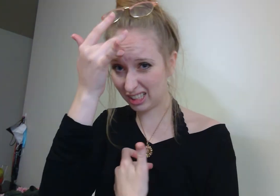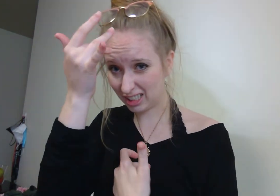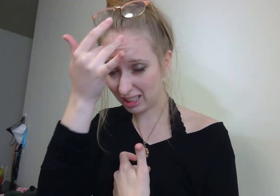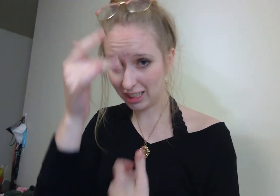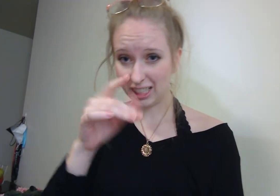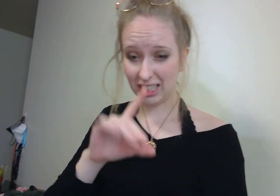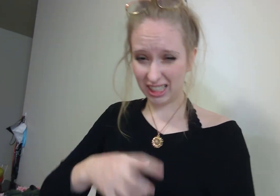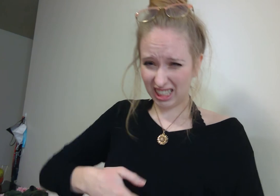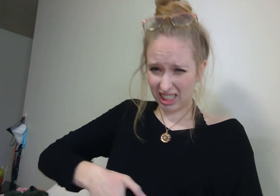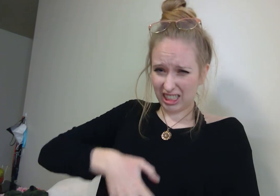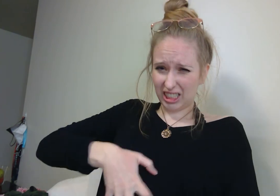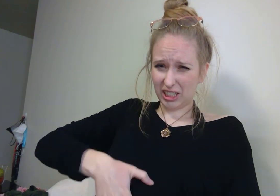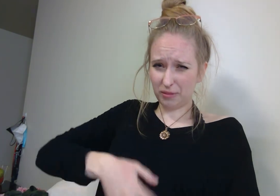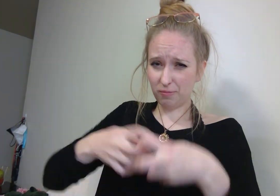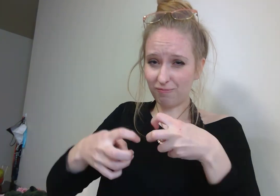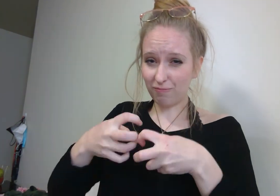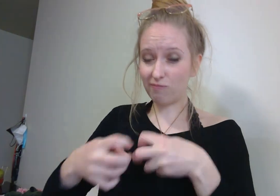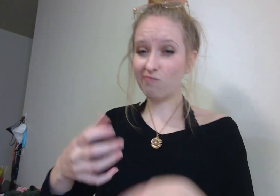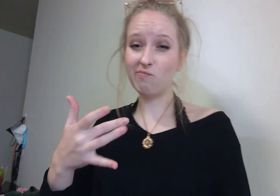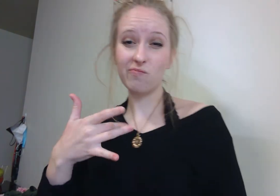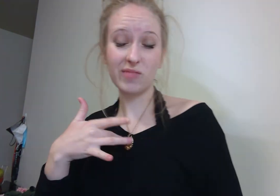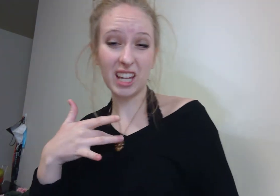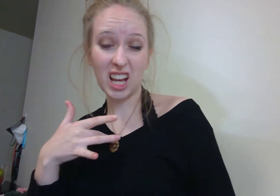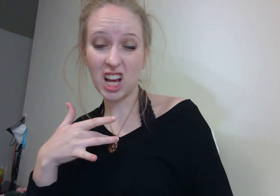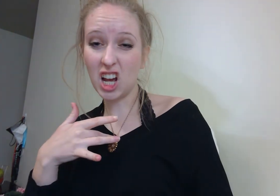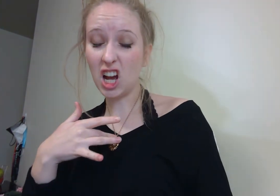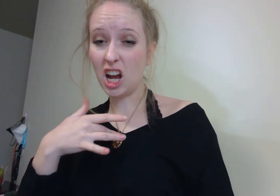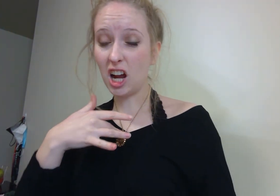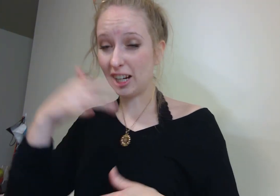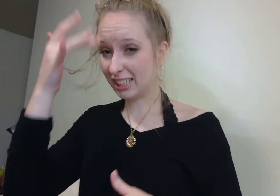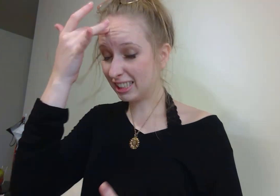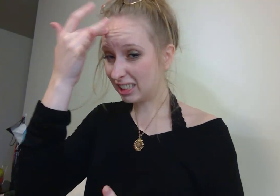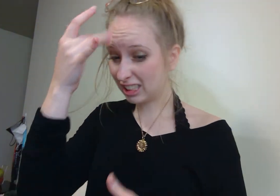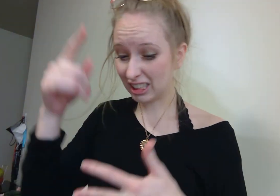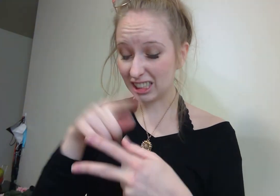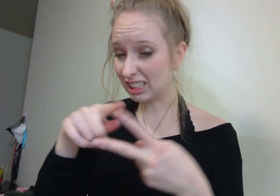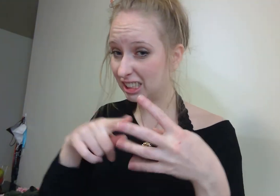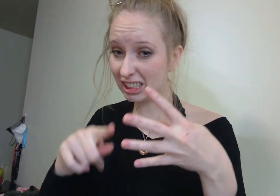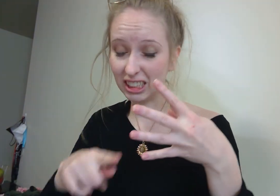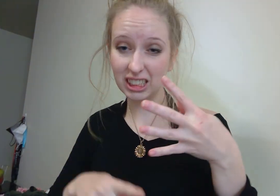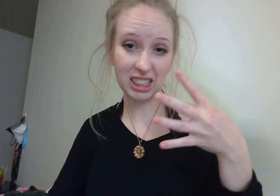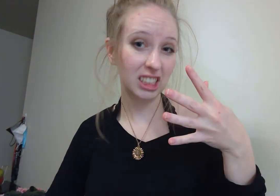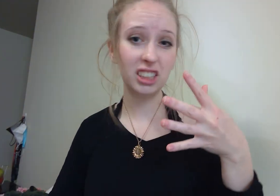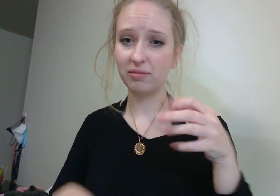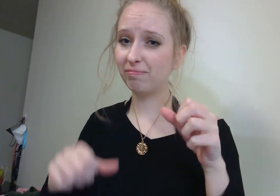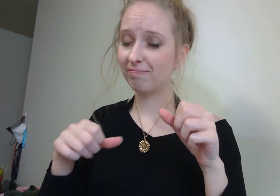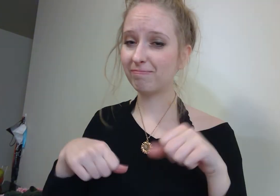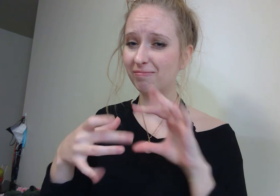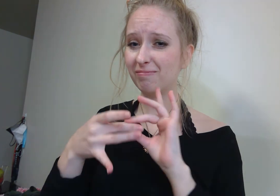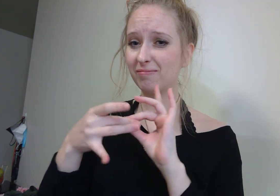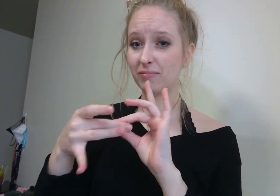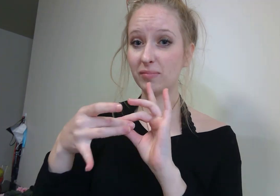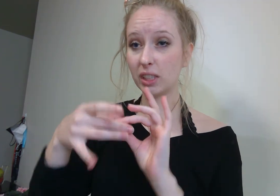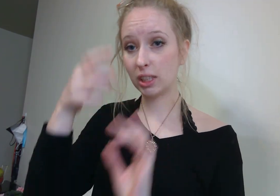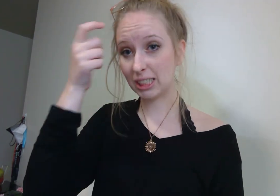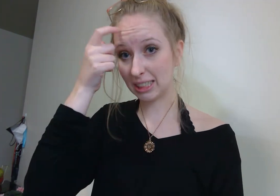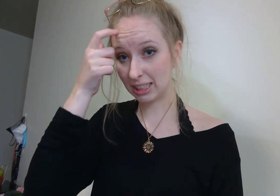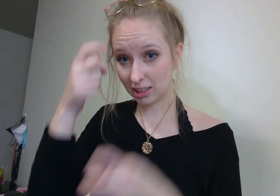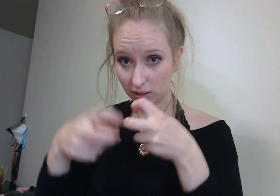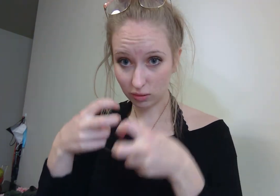disorders to heart disease. It can also lead to increased risk of other psychological problems, such as depression